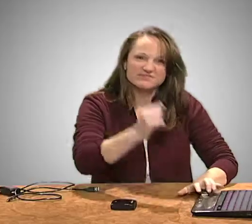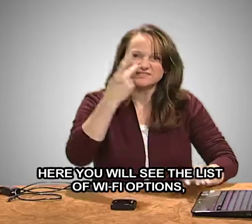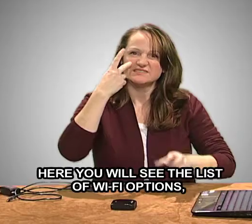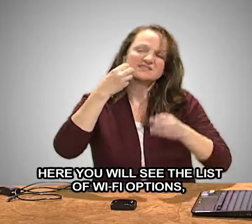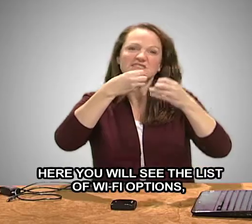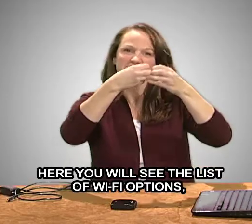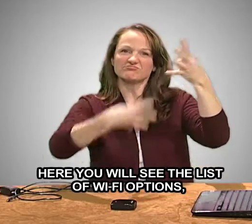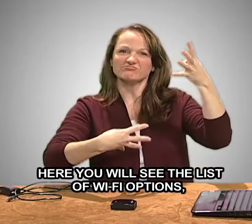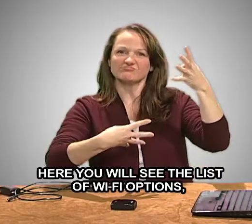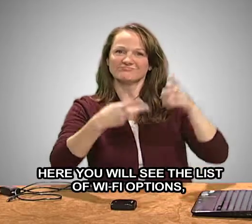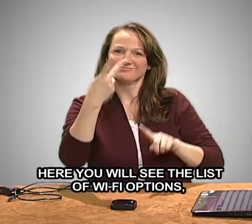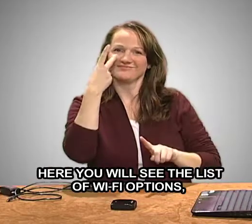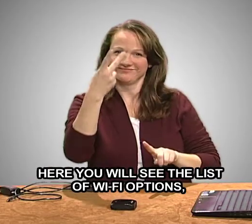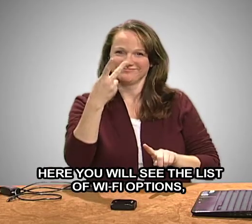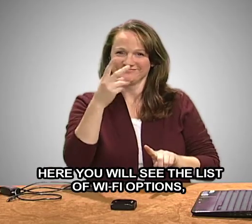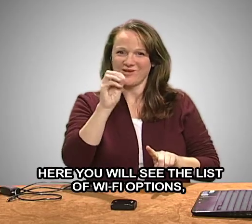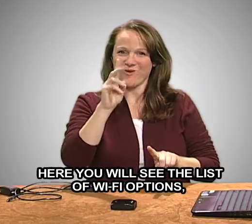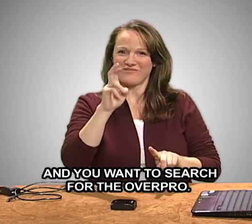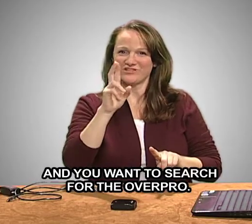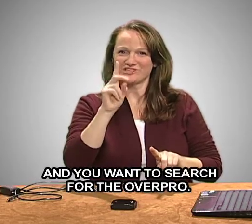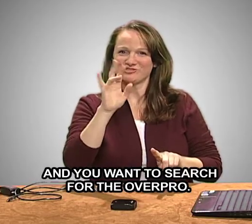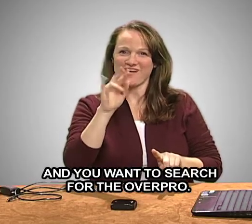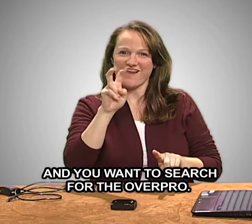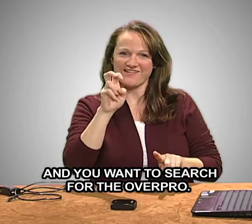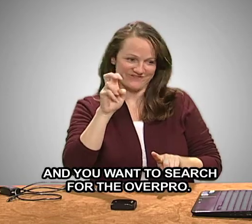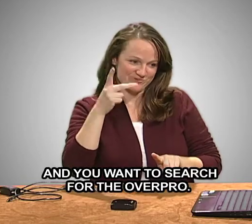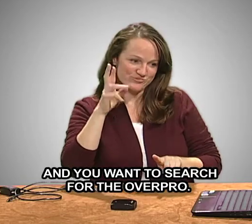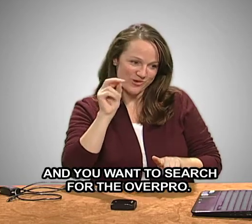Here you'll see the list of Wi-Fi options and you want to search for the OverPro.